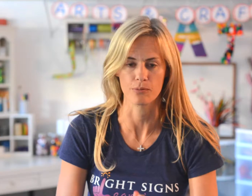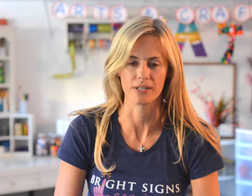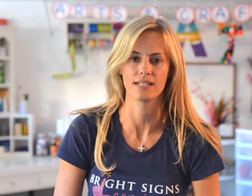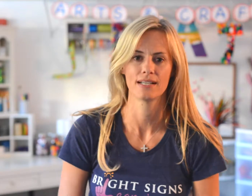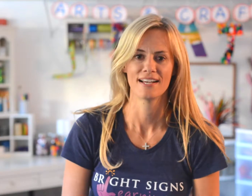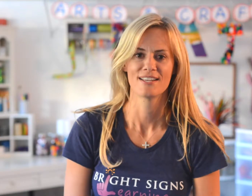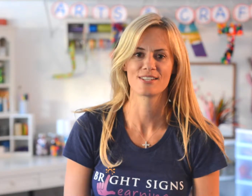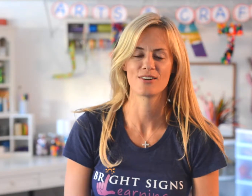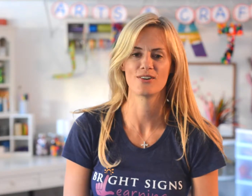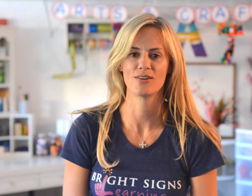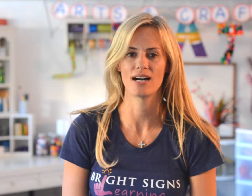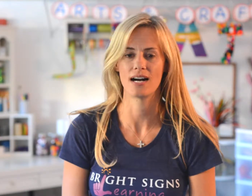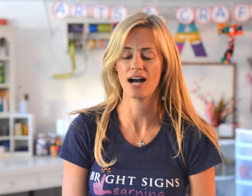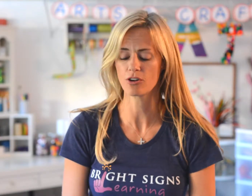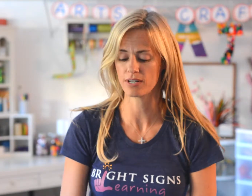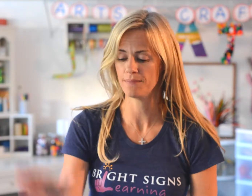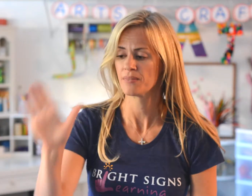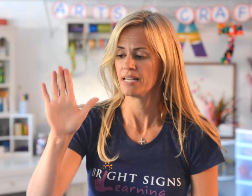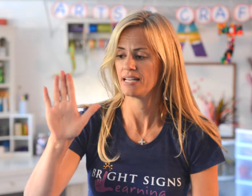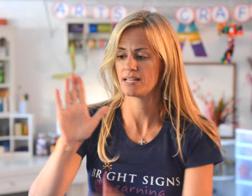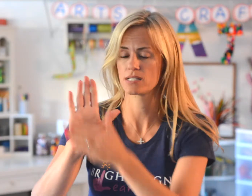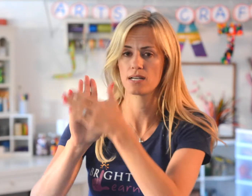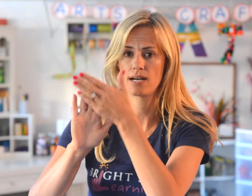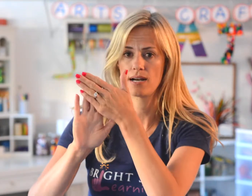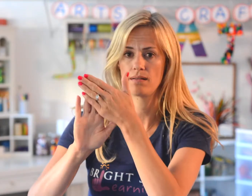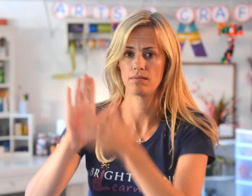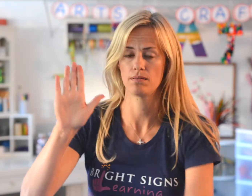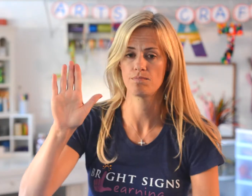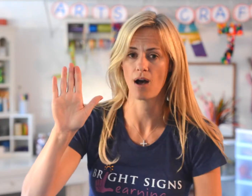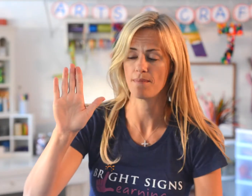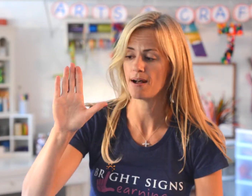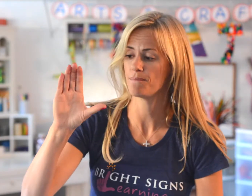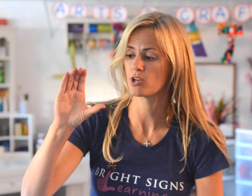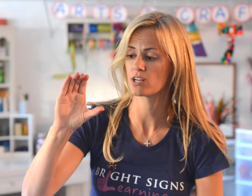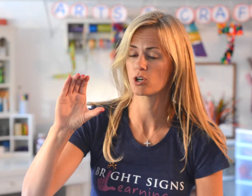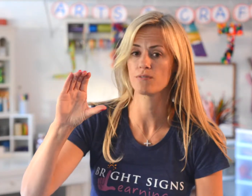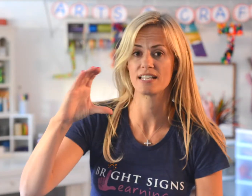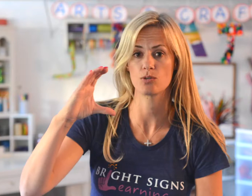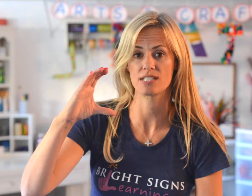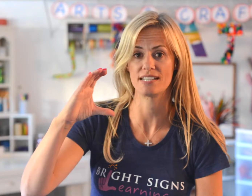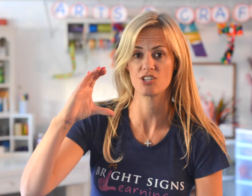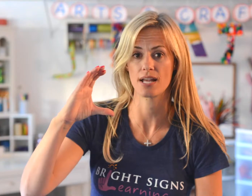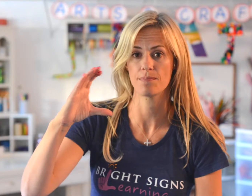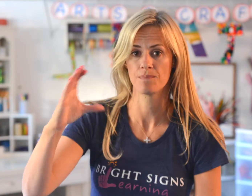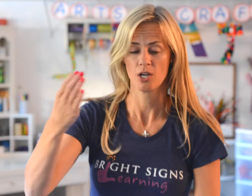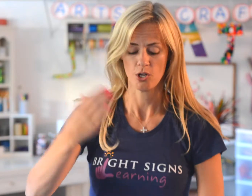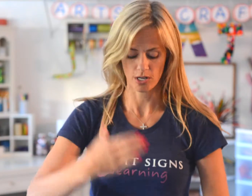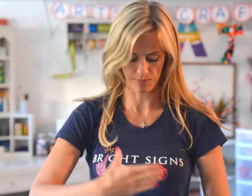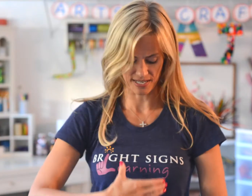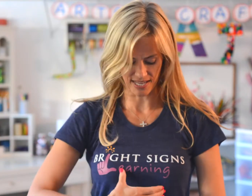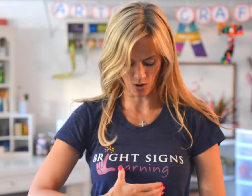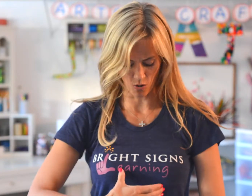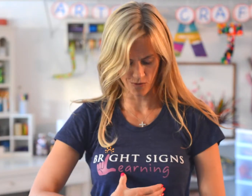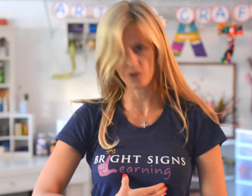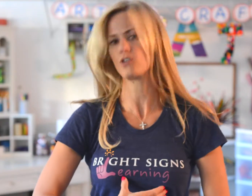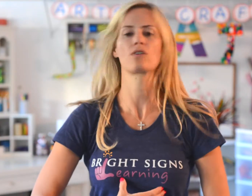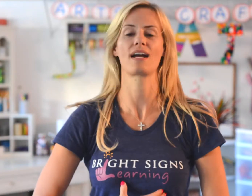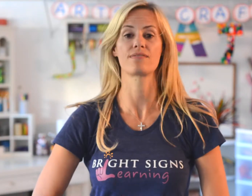point. So, hungry is a palm up. You're going to curve it into a C shape. You're going to place that over your, kind of,